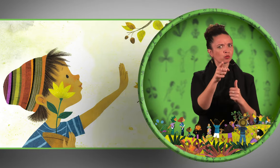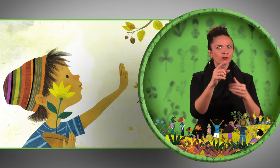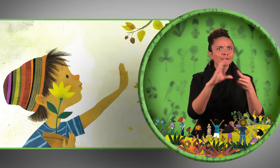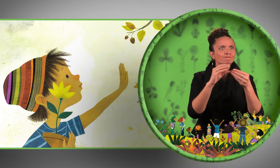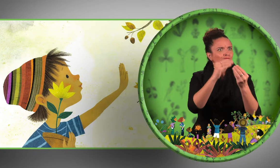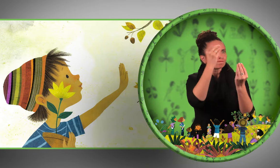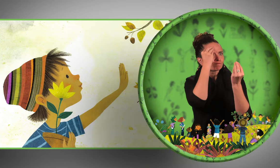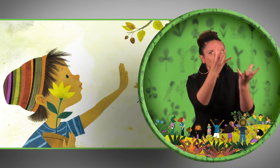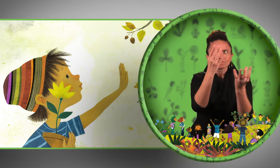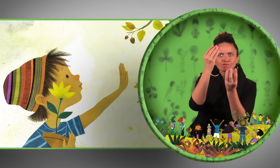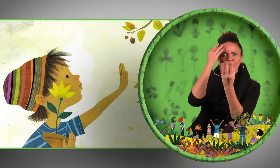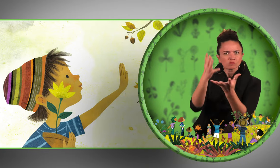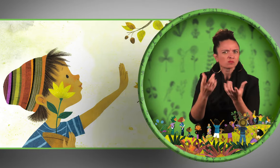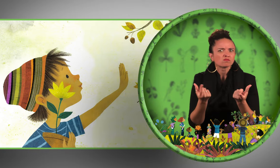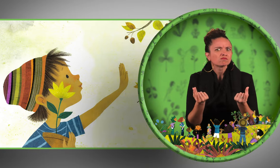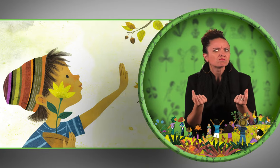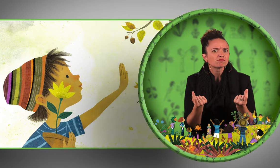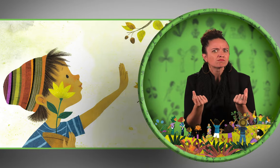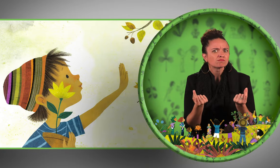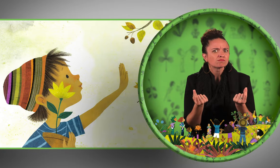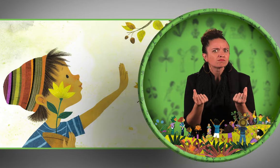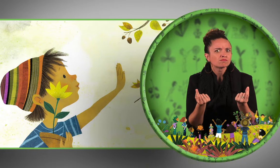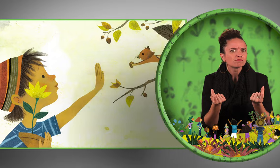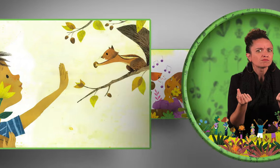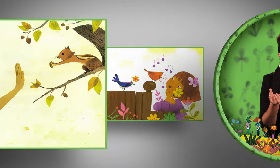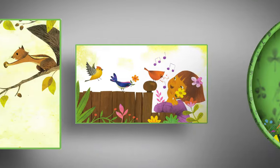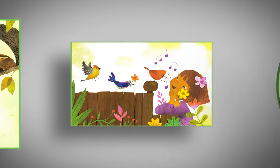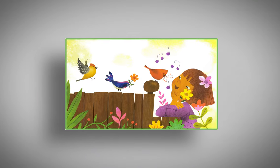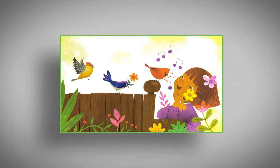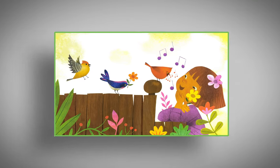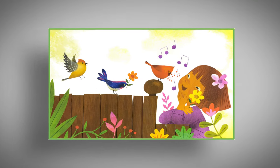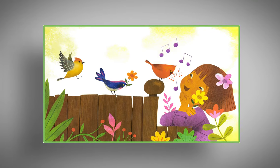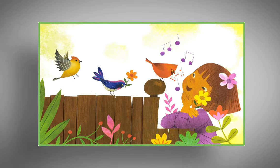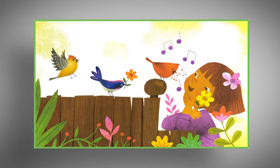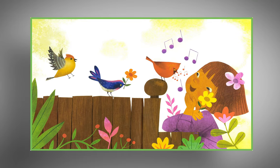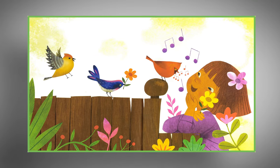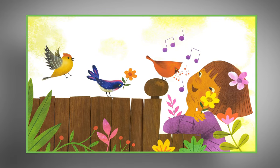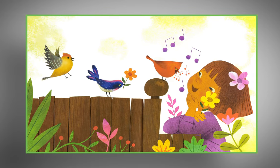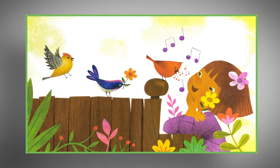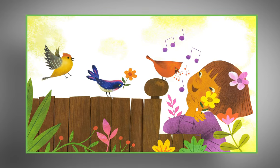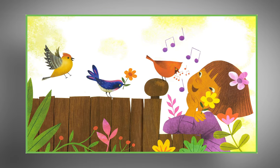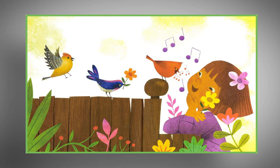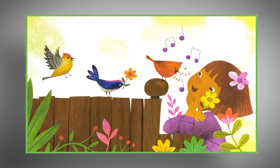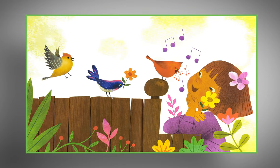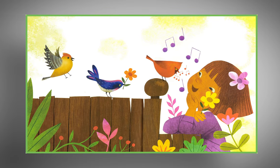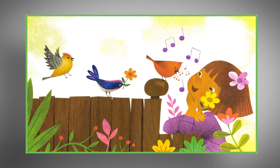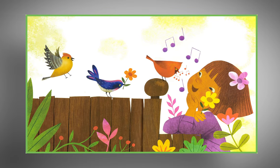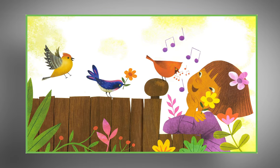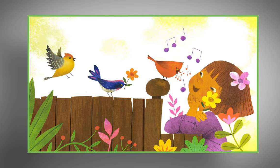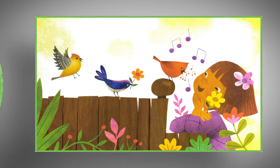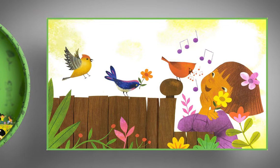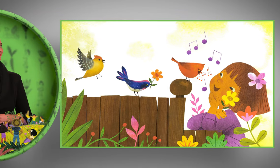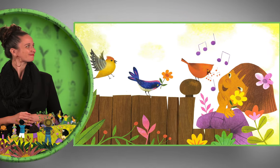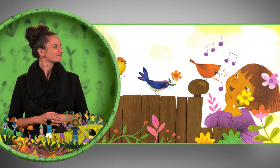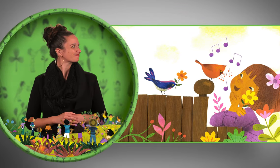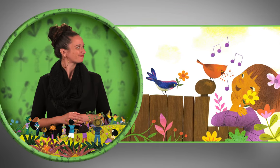How do you use your voice? How do How do your voice?